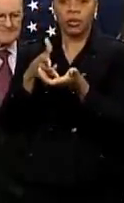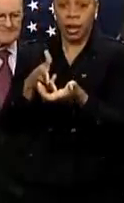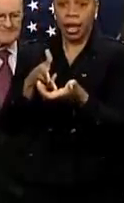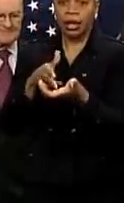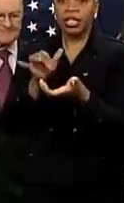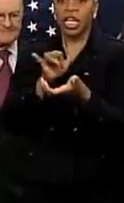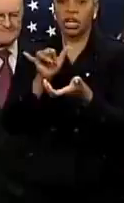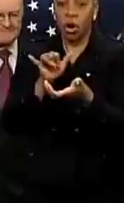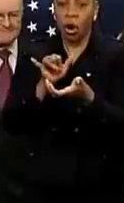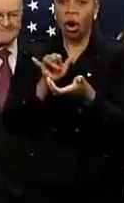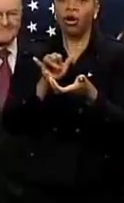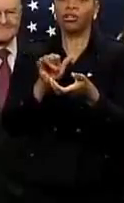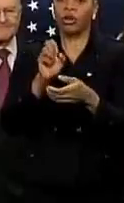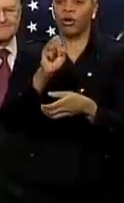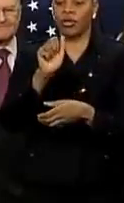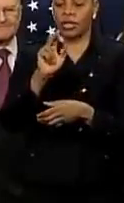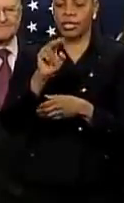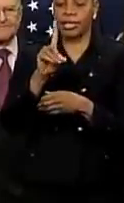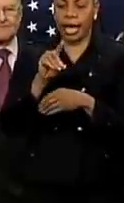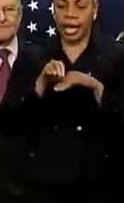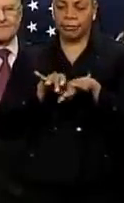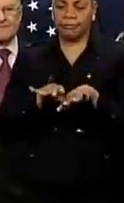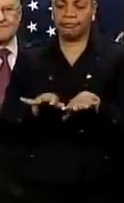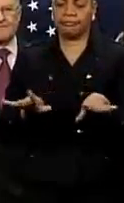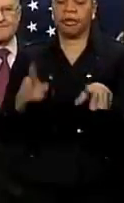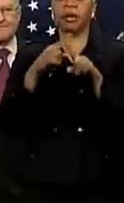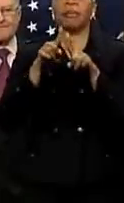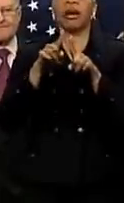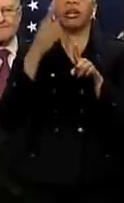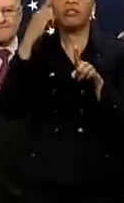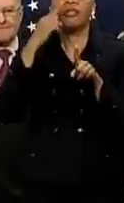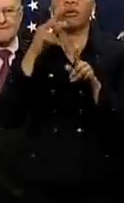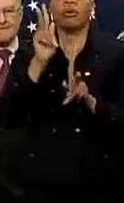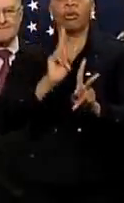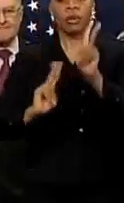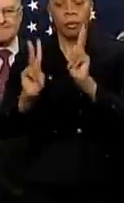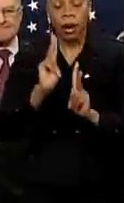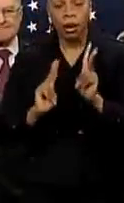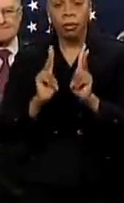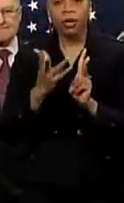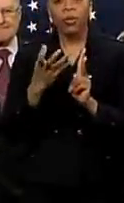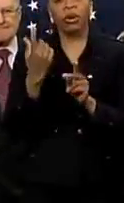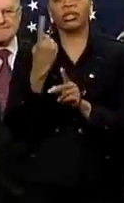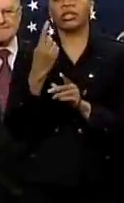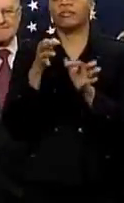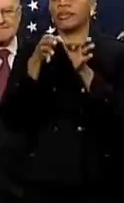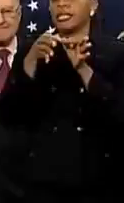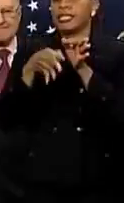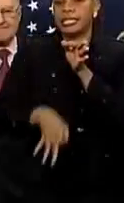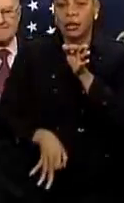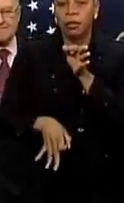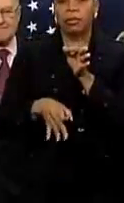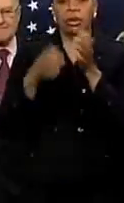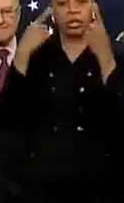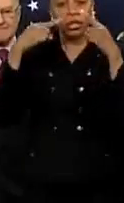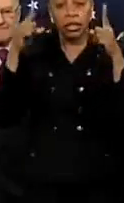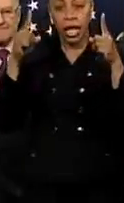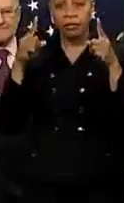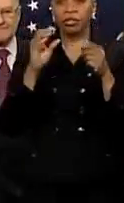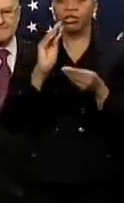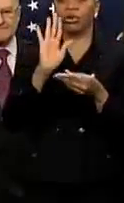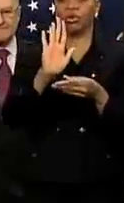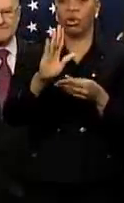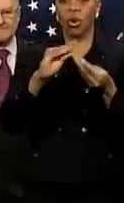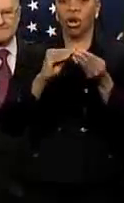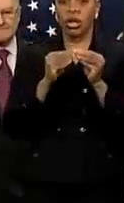fleet. But in terms of the public, we want something that's as simple and it does work. Plug in your number in your address. Be careful